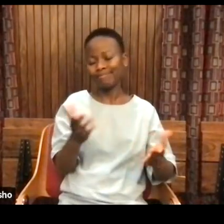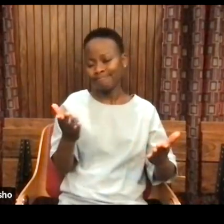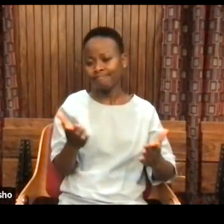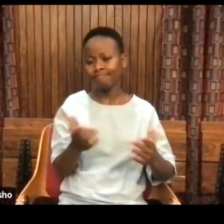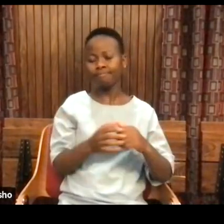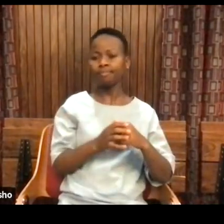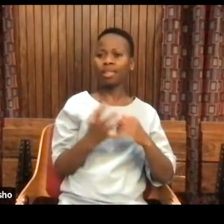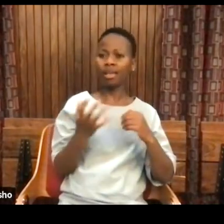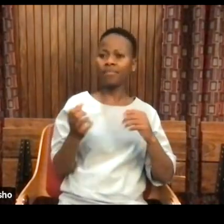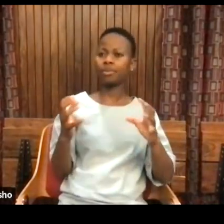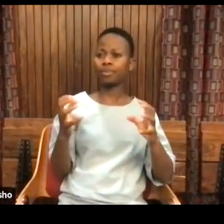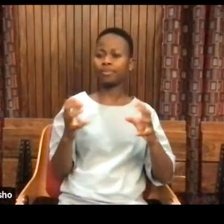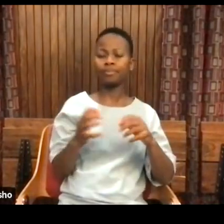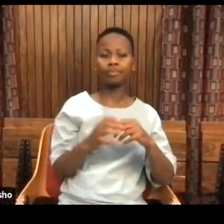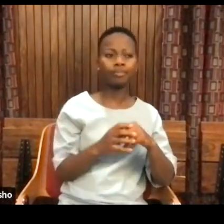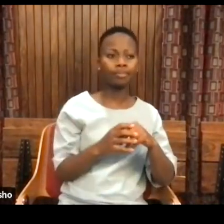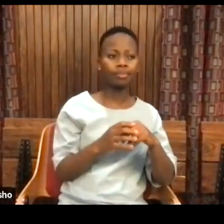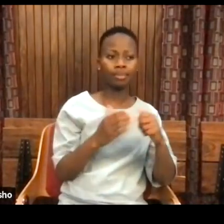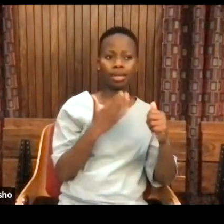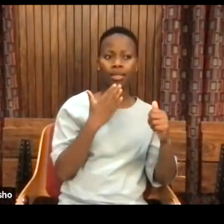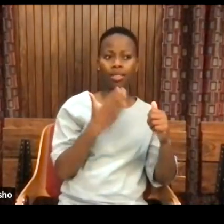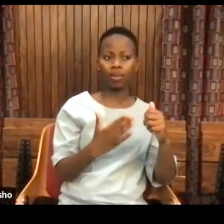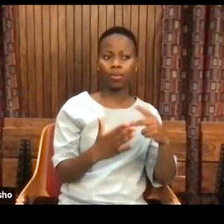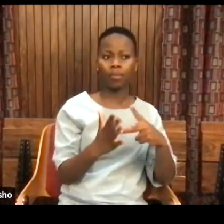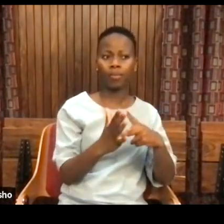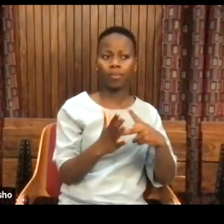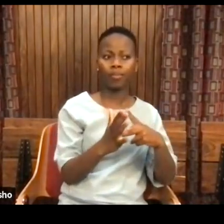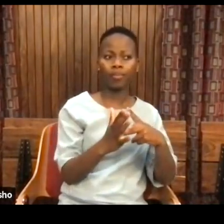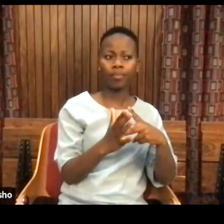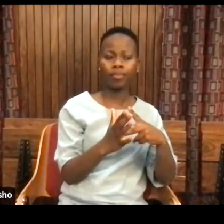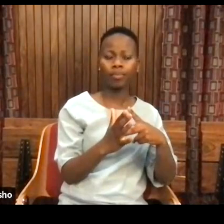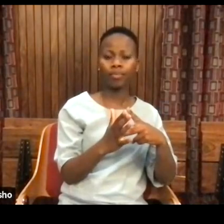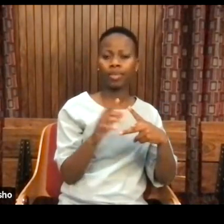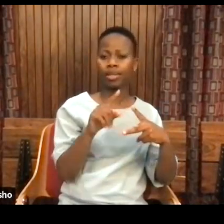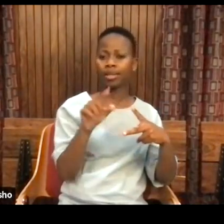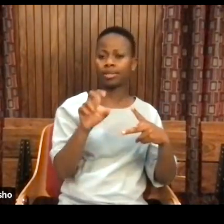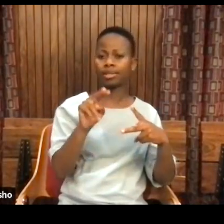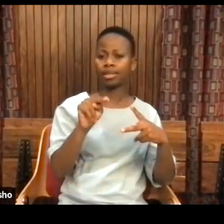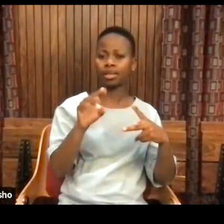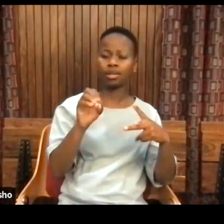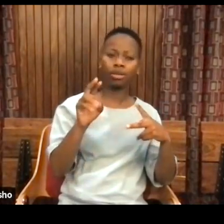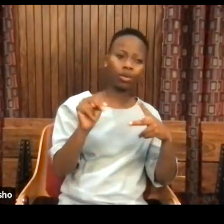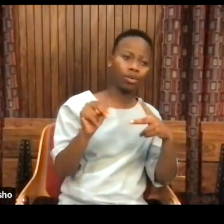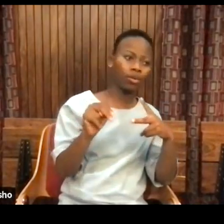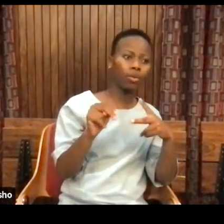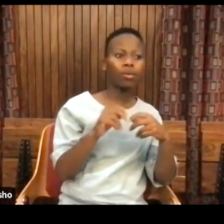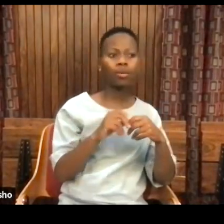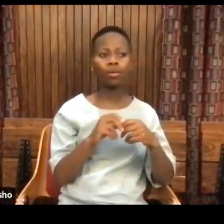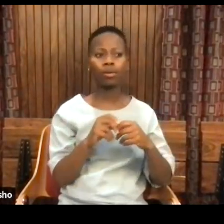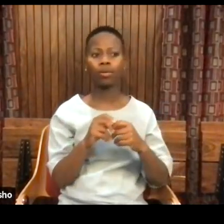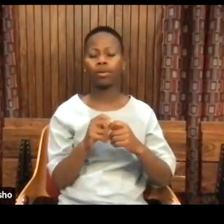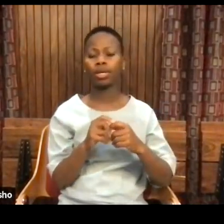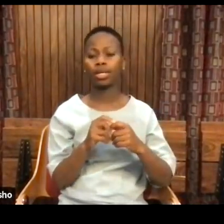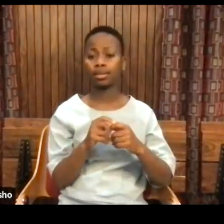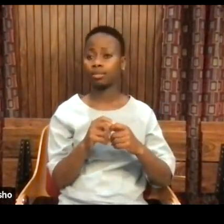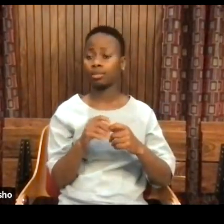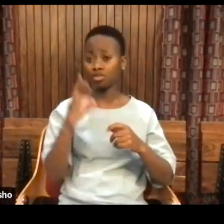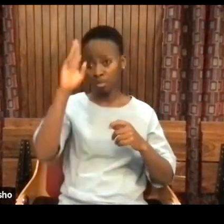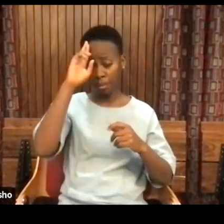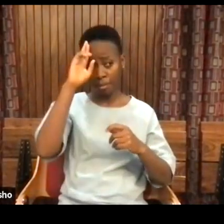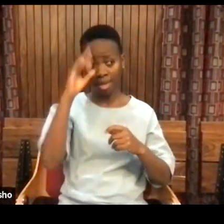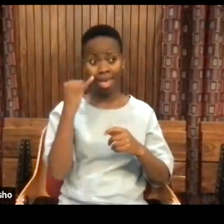Thank you. And Zenon, if you are